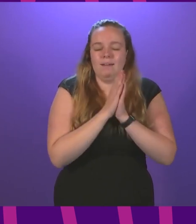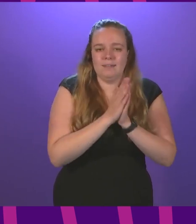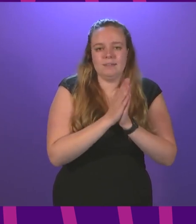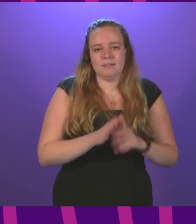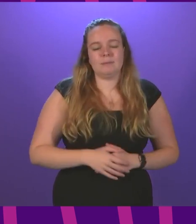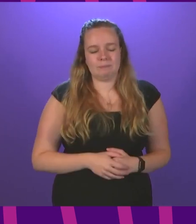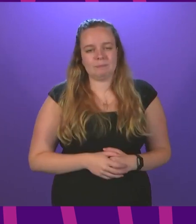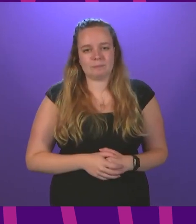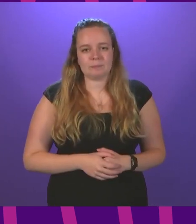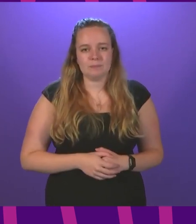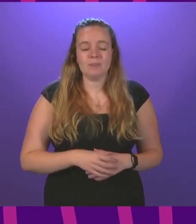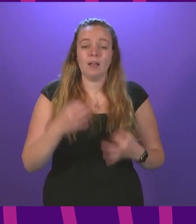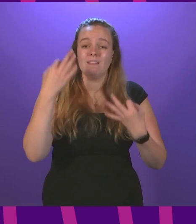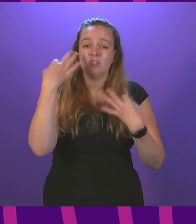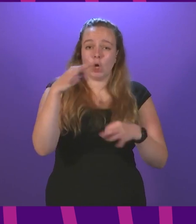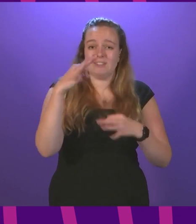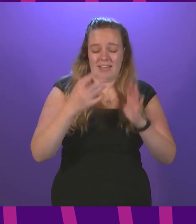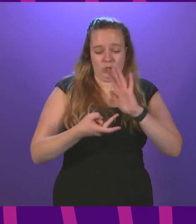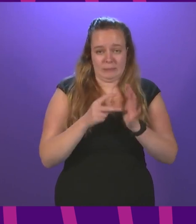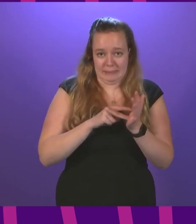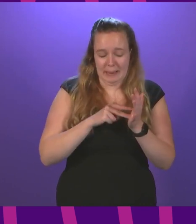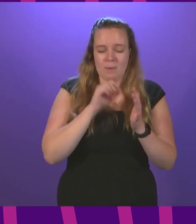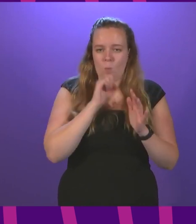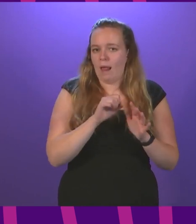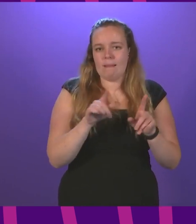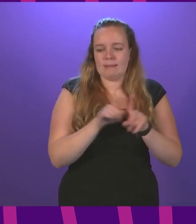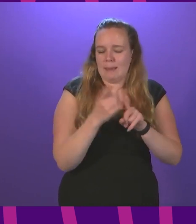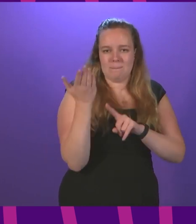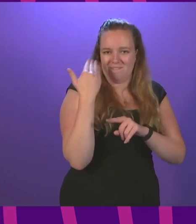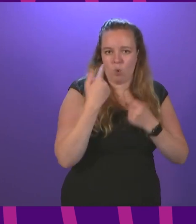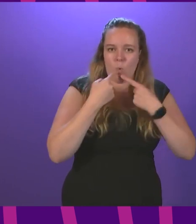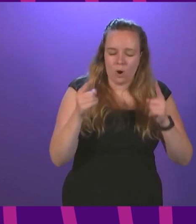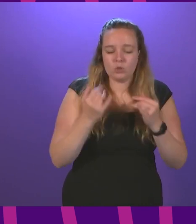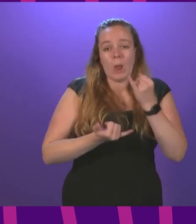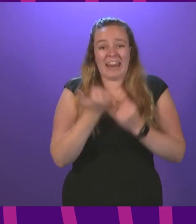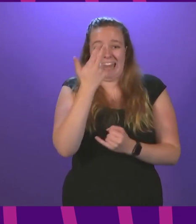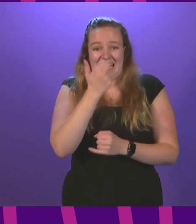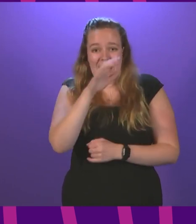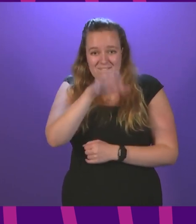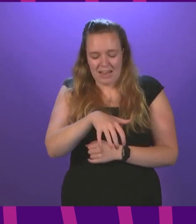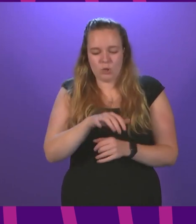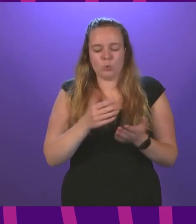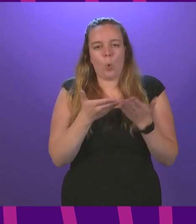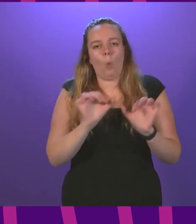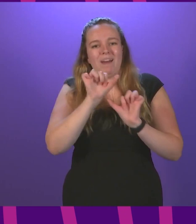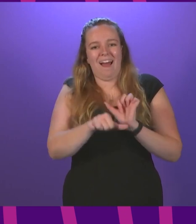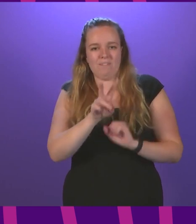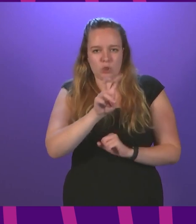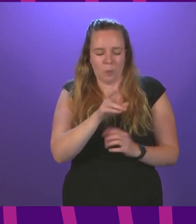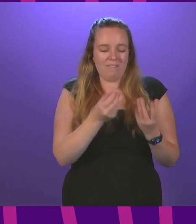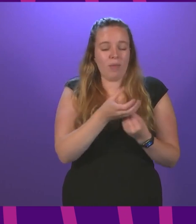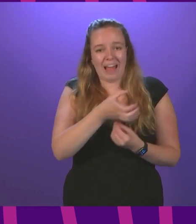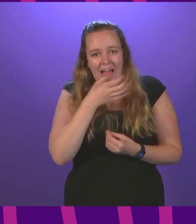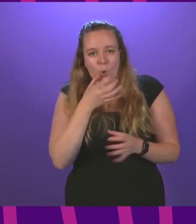authorities. The certification scheme will apply, as previously indicated, to late-night venues open after midnight with alcohol,